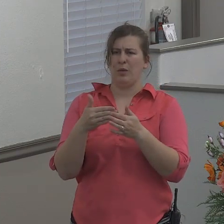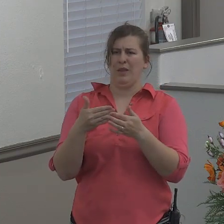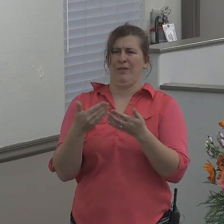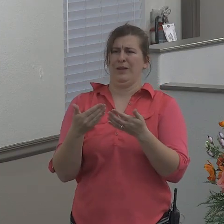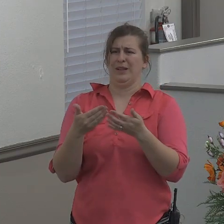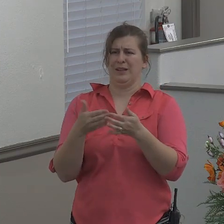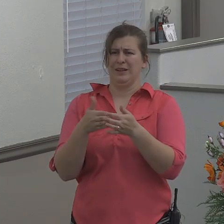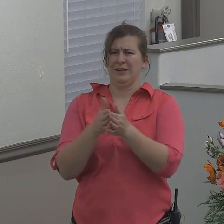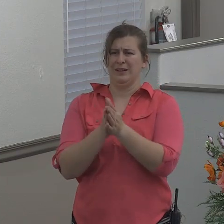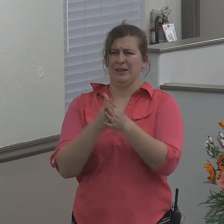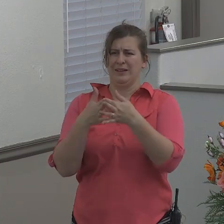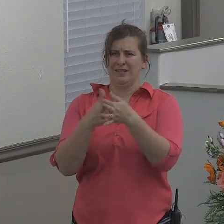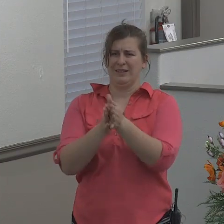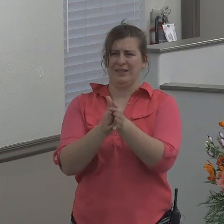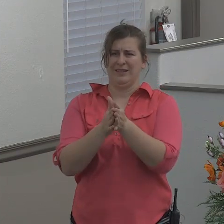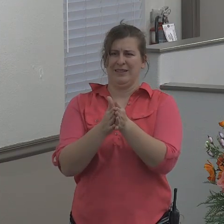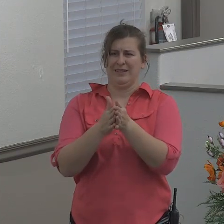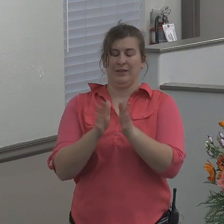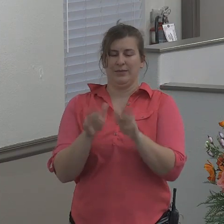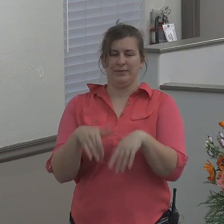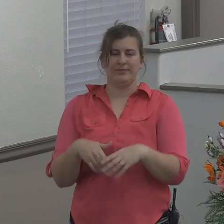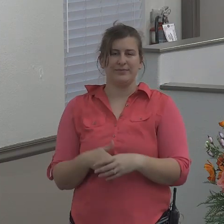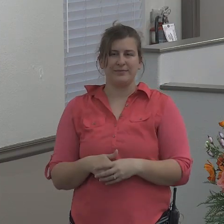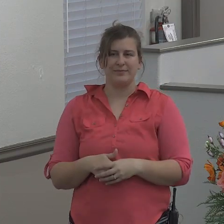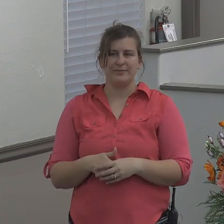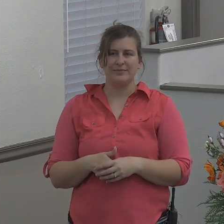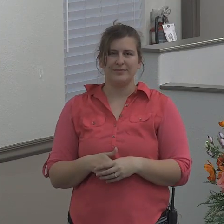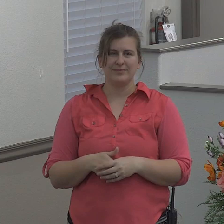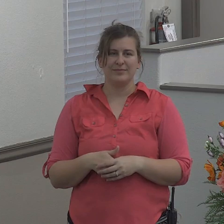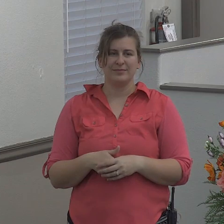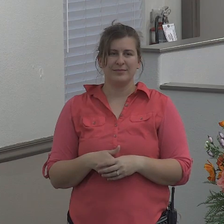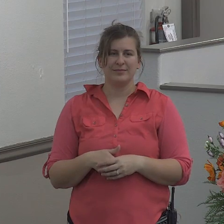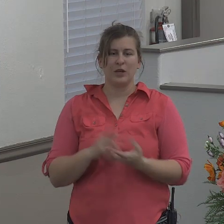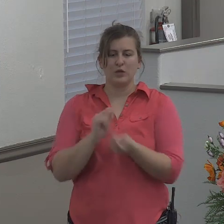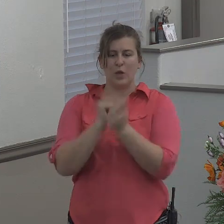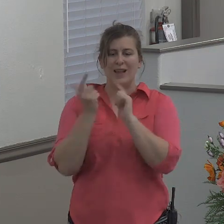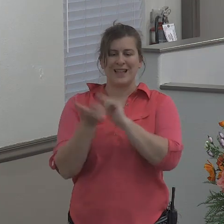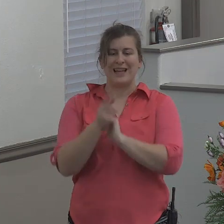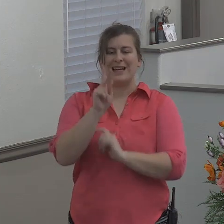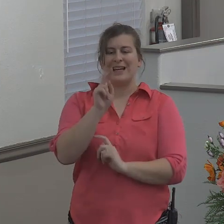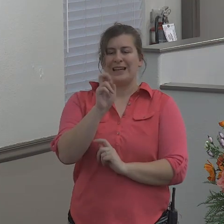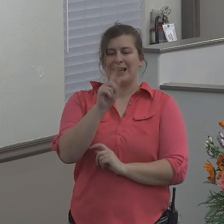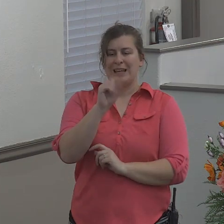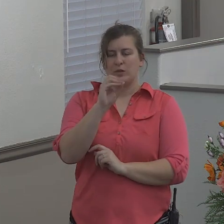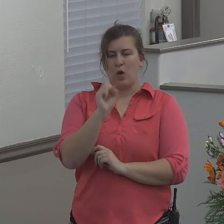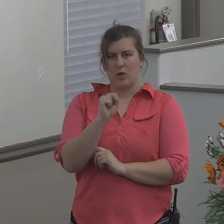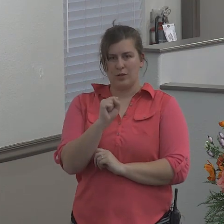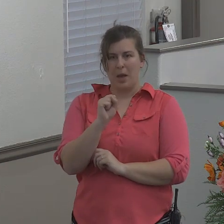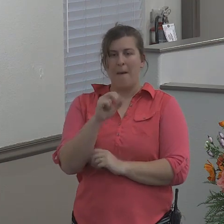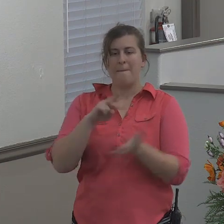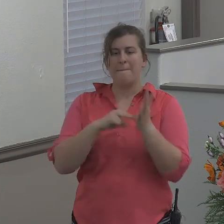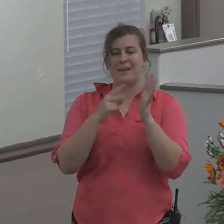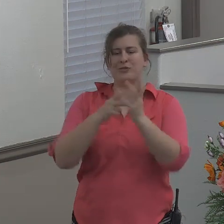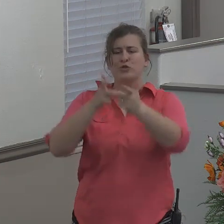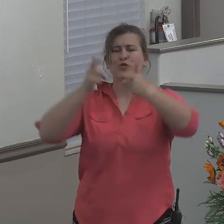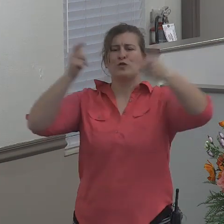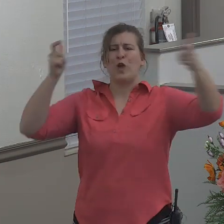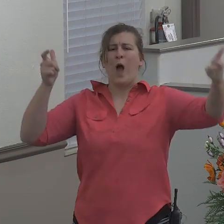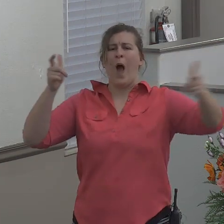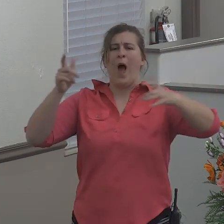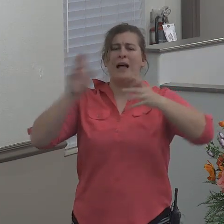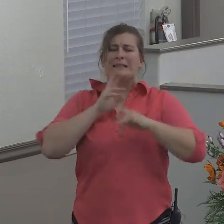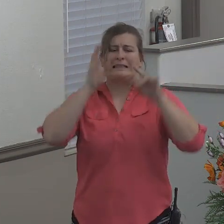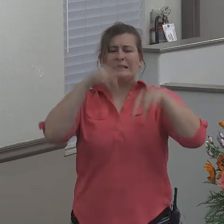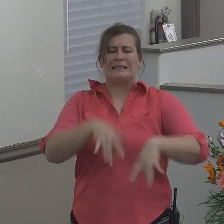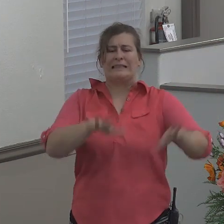translated it into the Greek word ketos, which means a huge sea monster or a huge